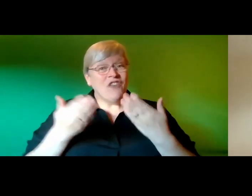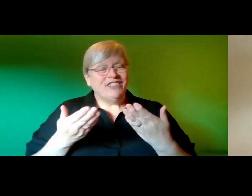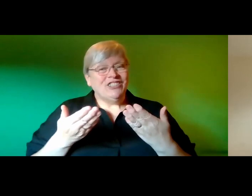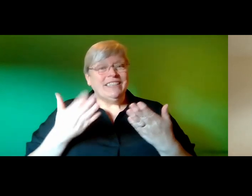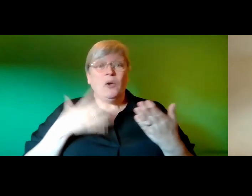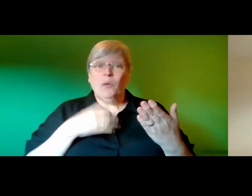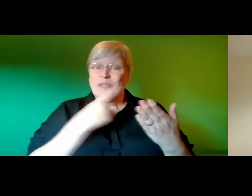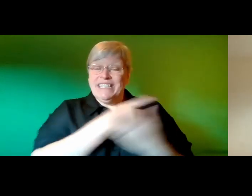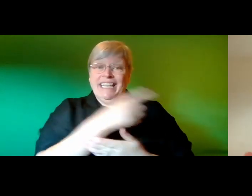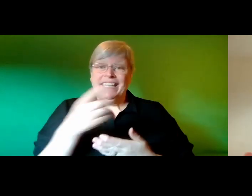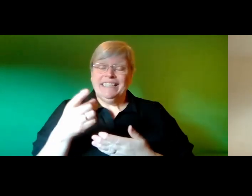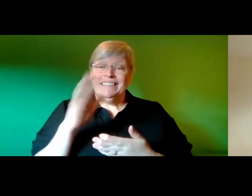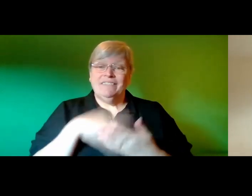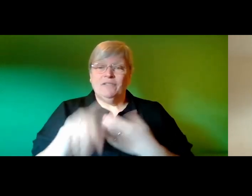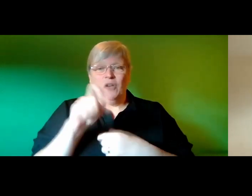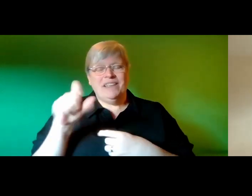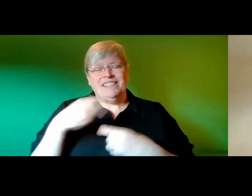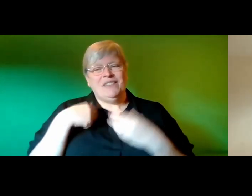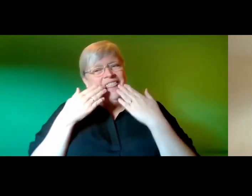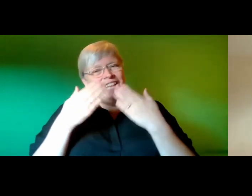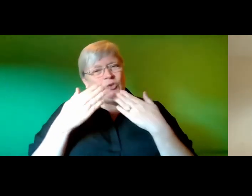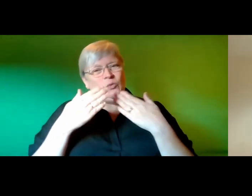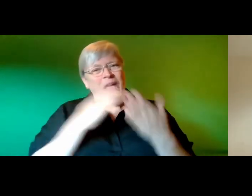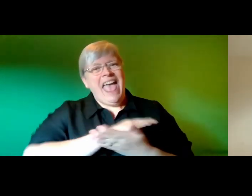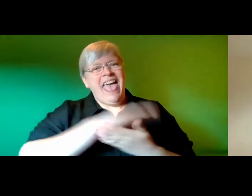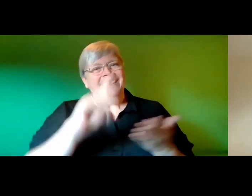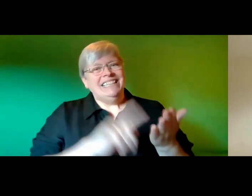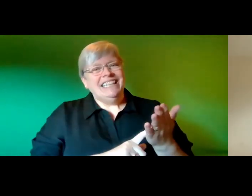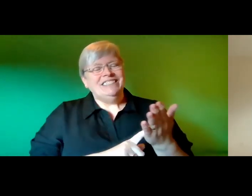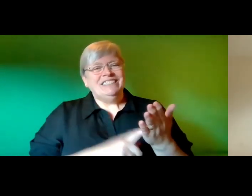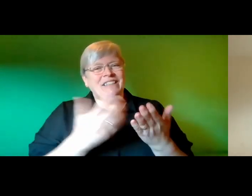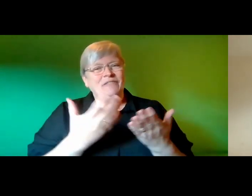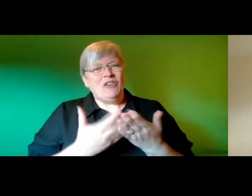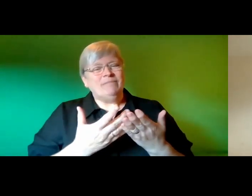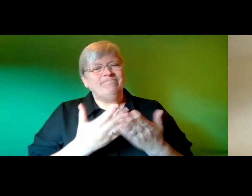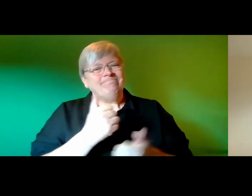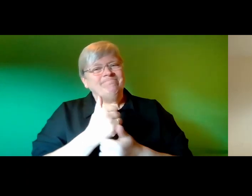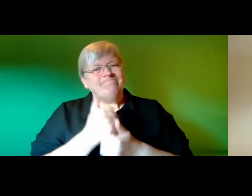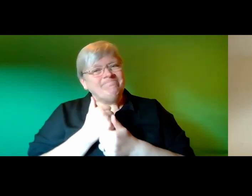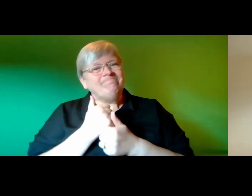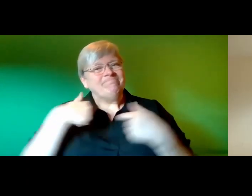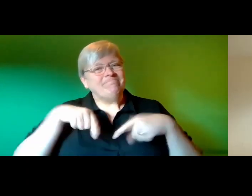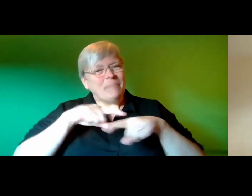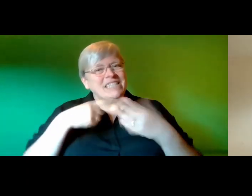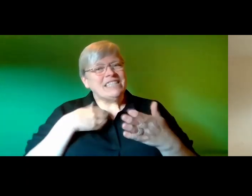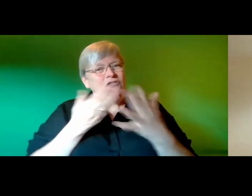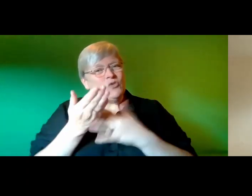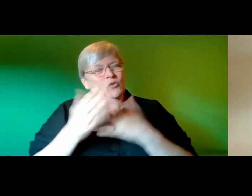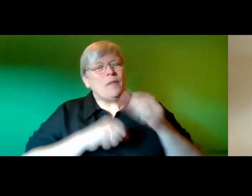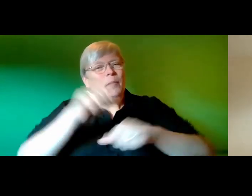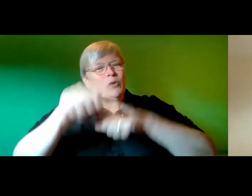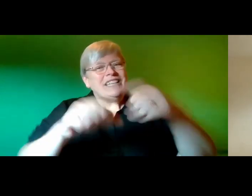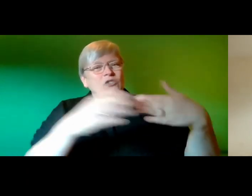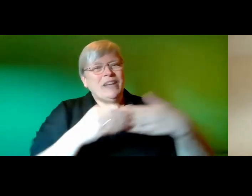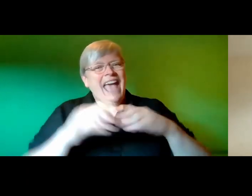want to say actually from the students thank you so much Dr Lynch um for kind of guiding us um throughout this whole process and I for one